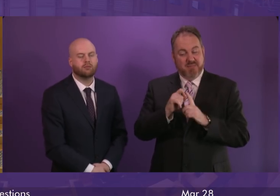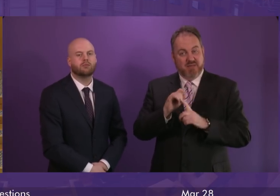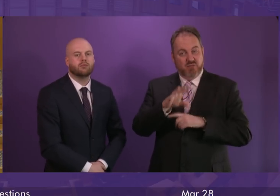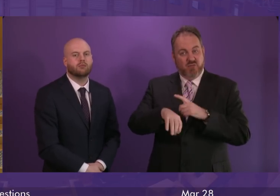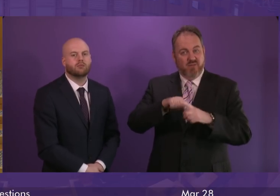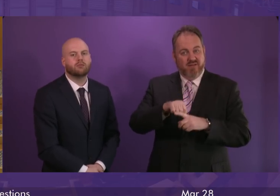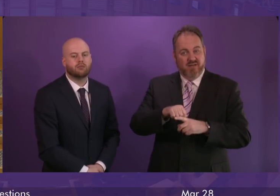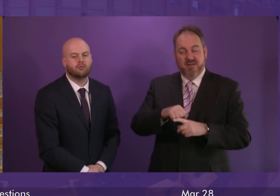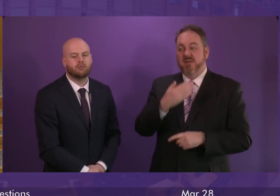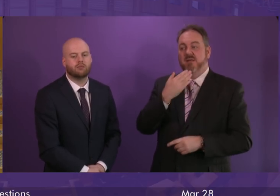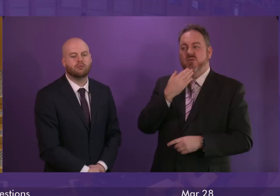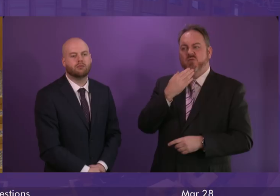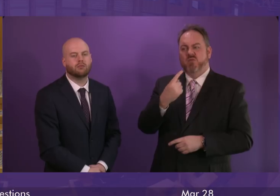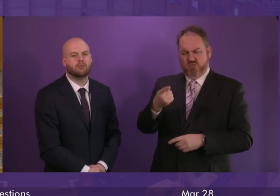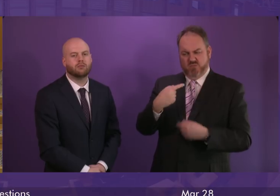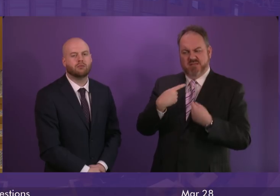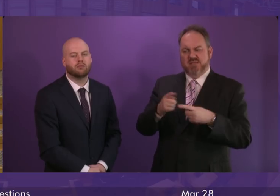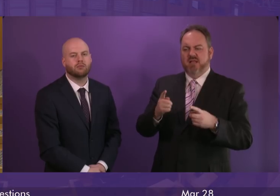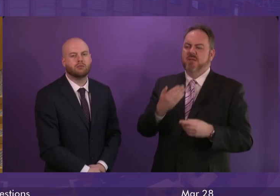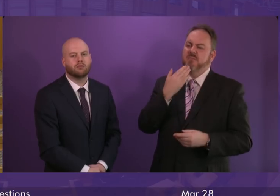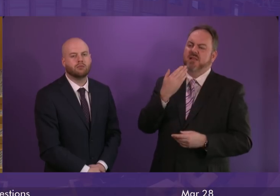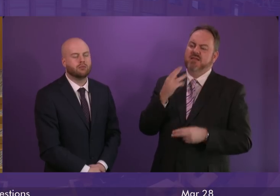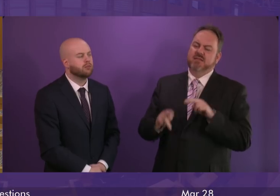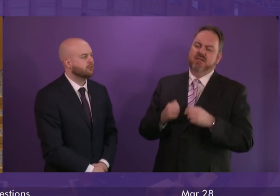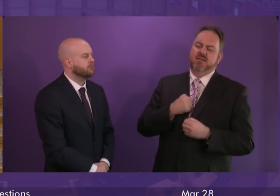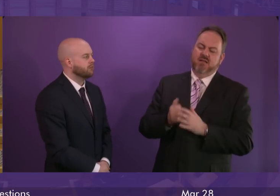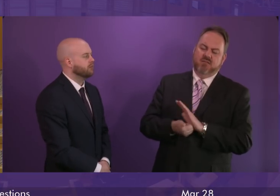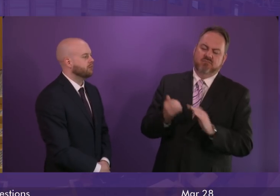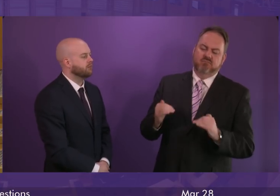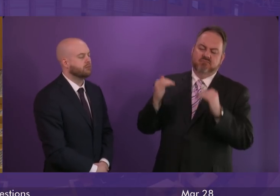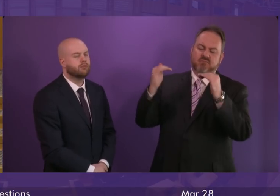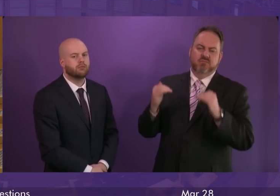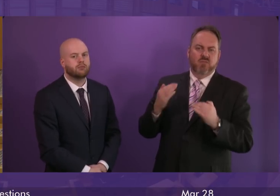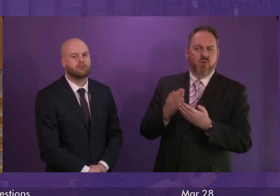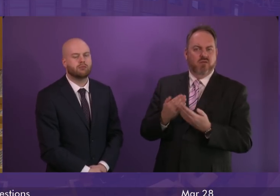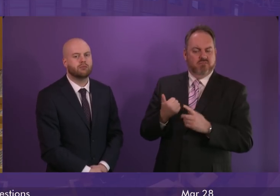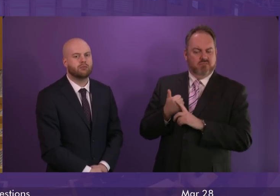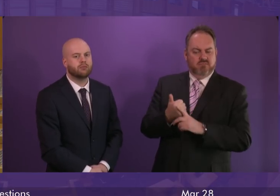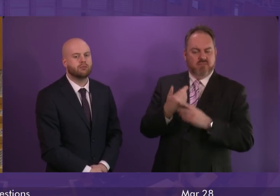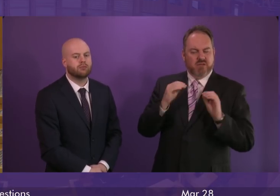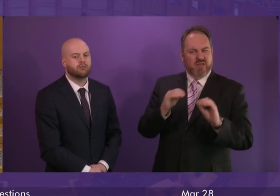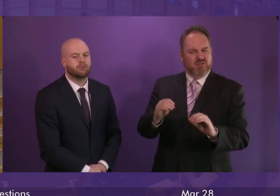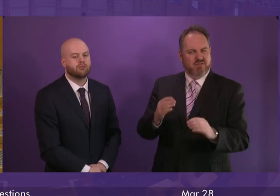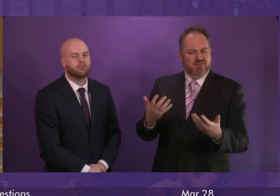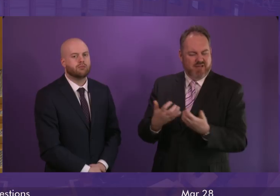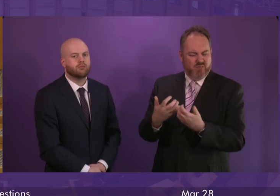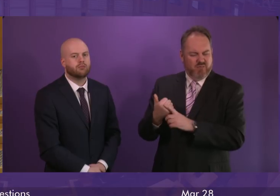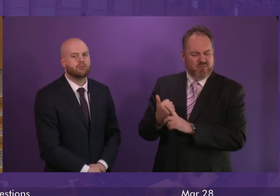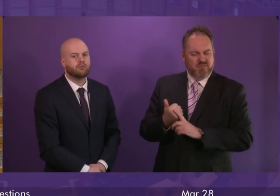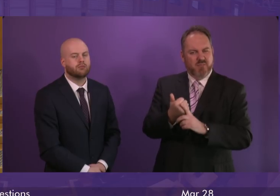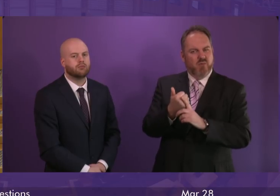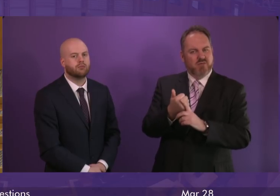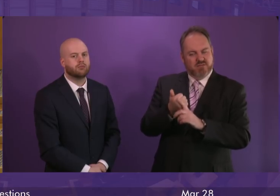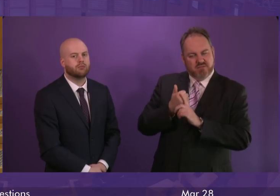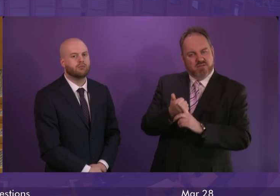record on education so what assurances can she give that more will be done to reverse this trend and meet the individual needs of